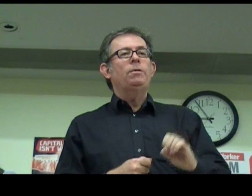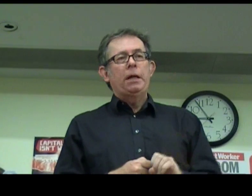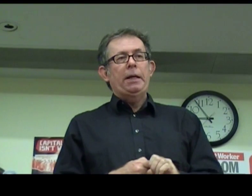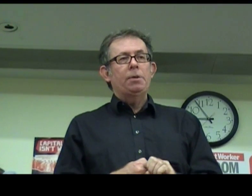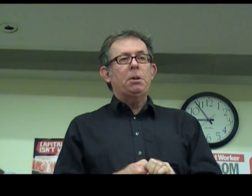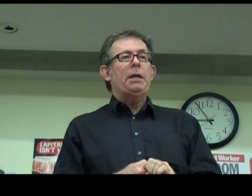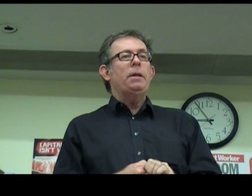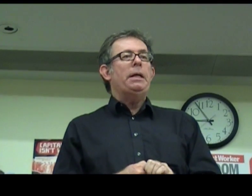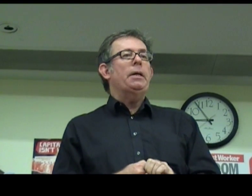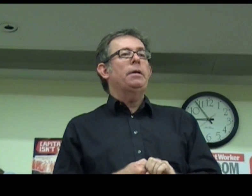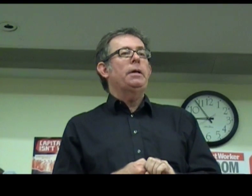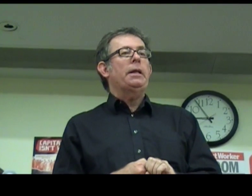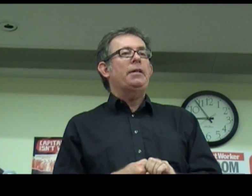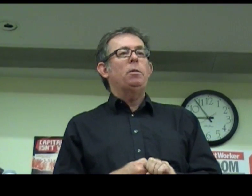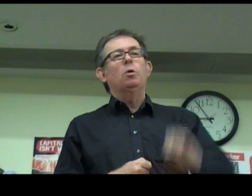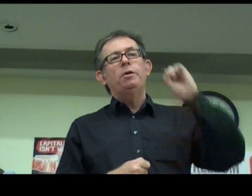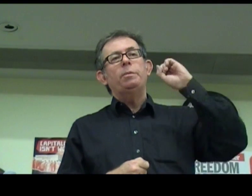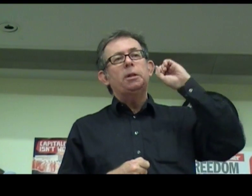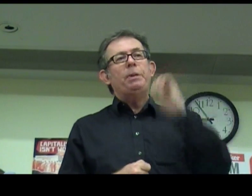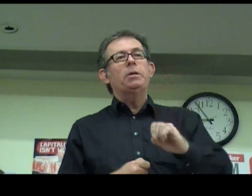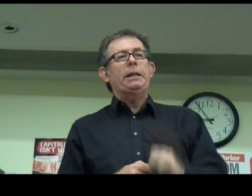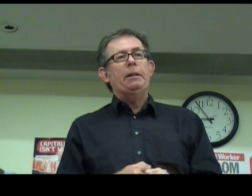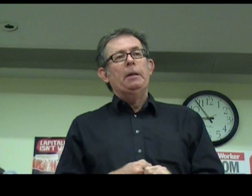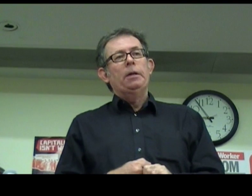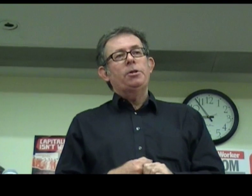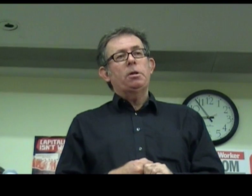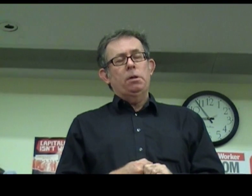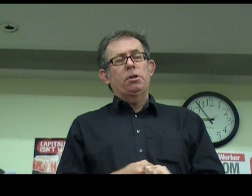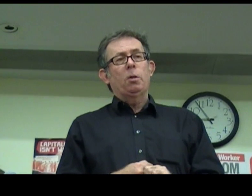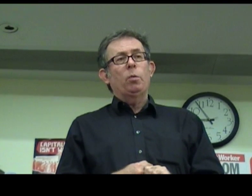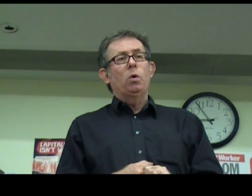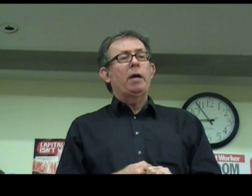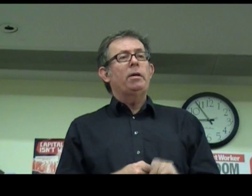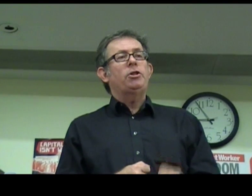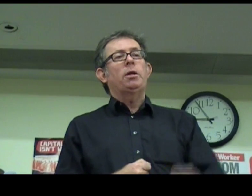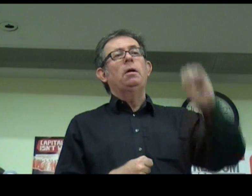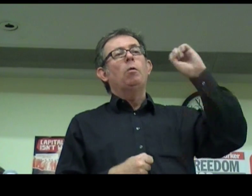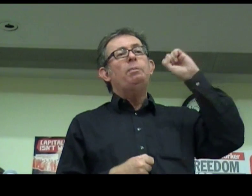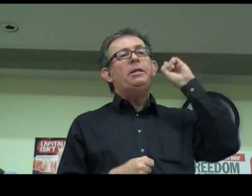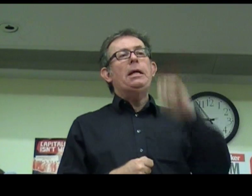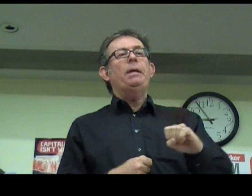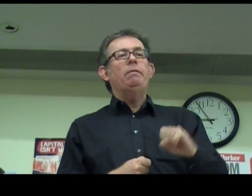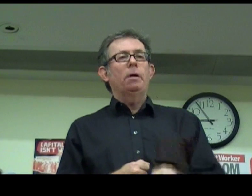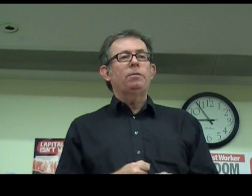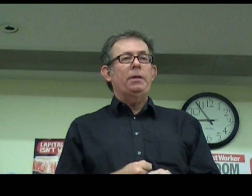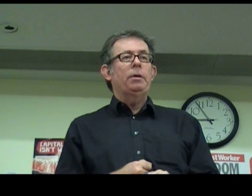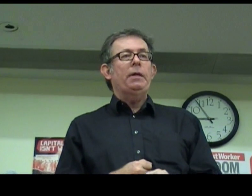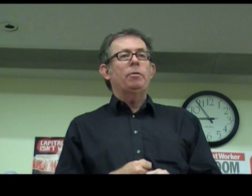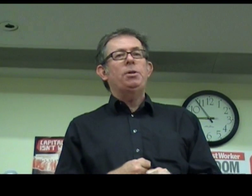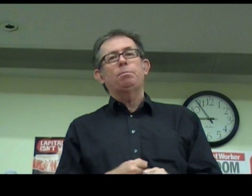in the anti-war movement, in building the Stop the War Coalition. We've been deeply involved in the recent